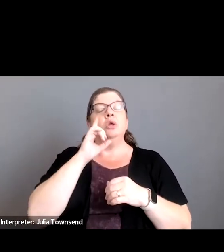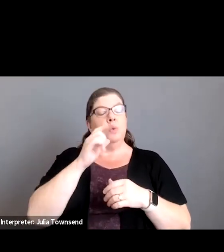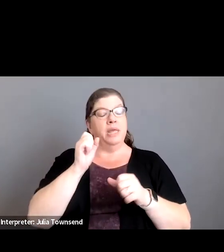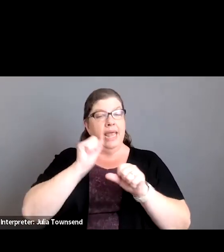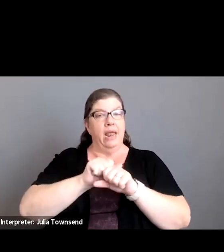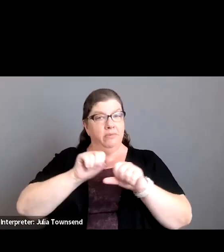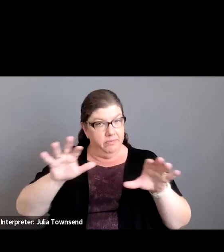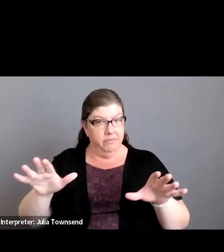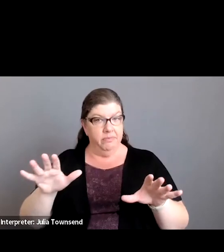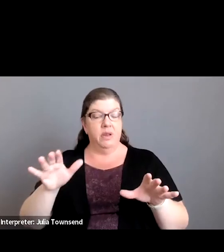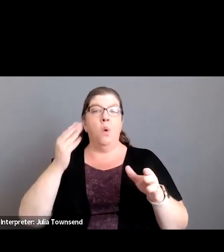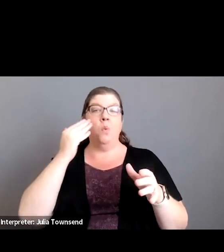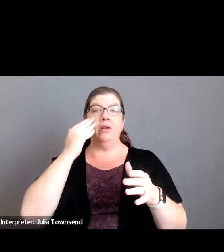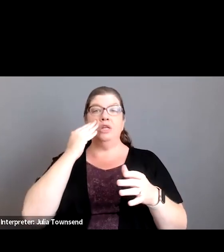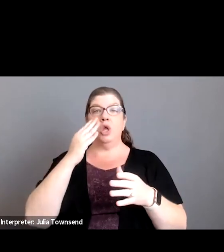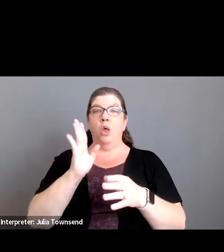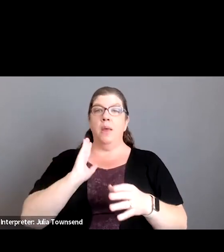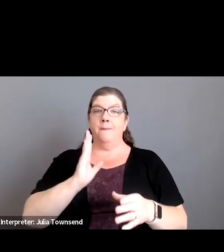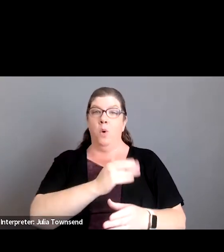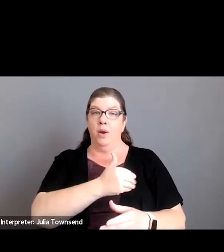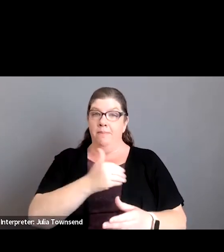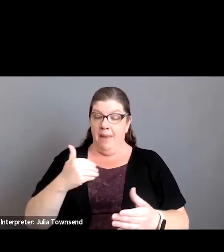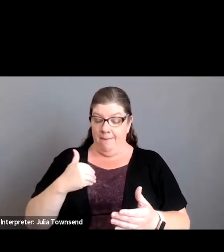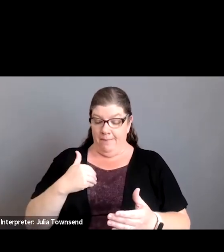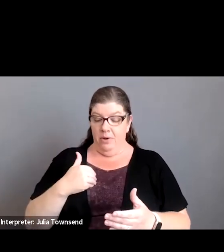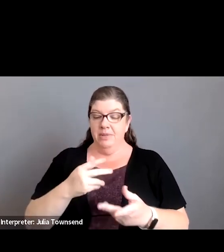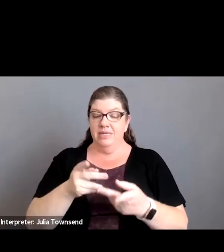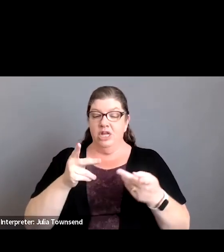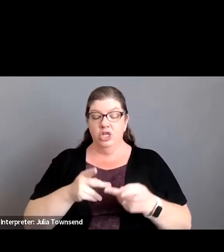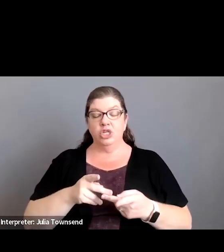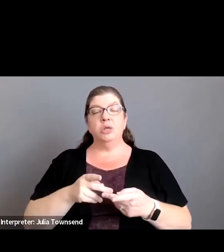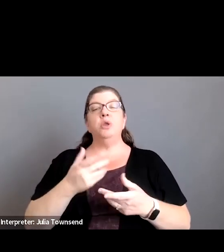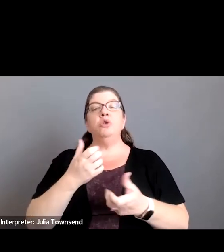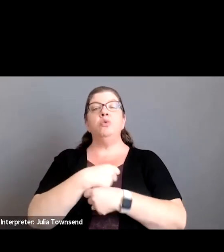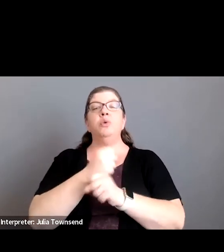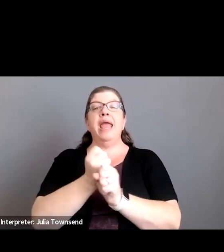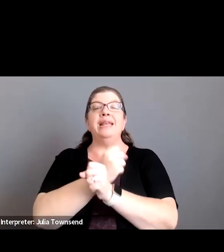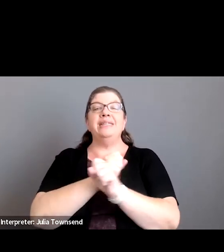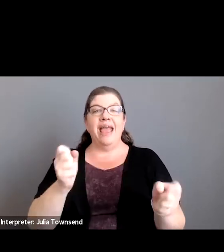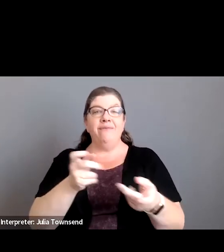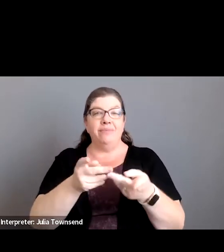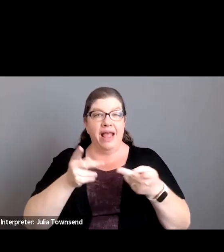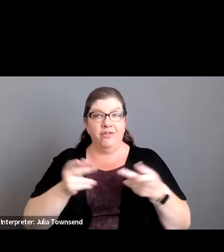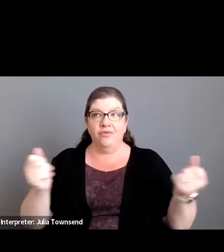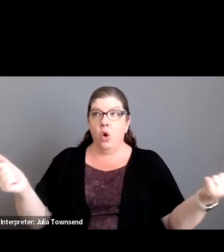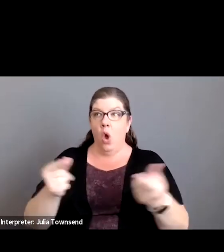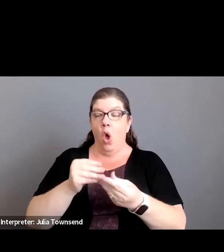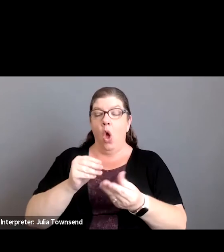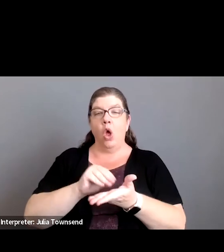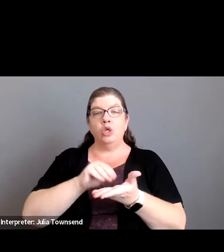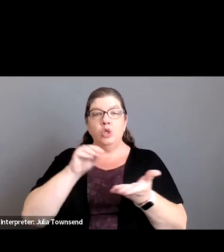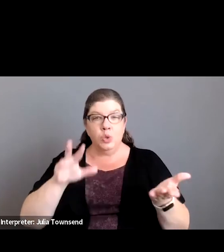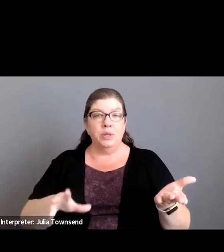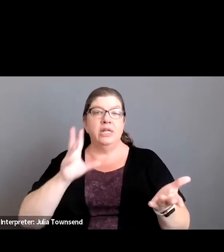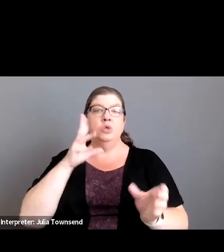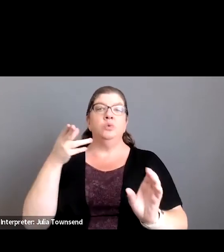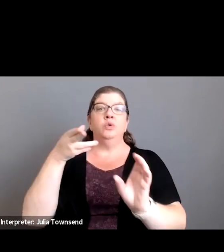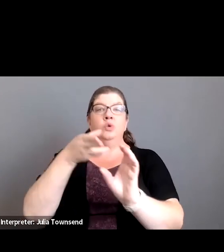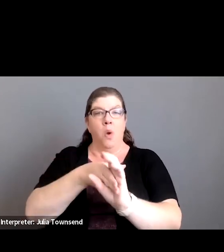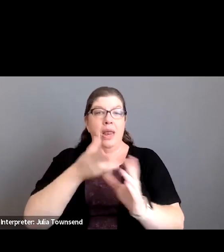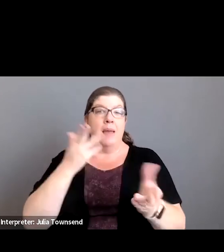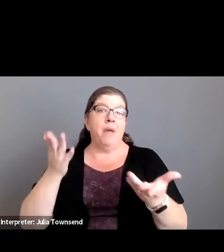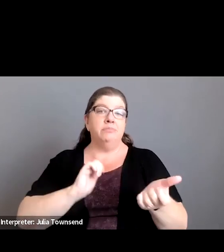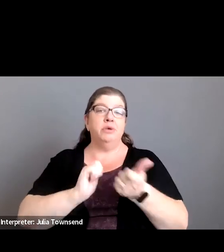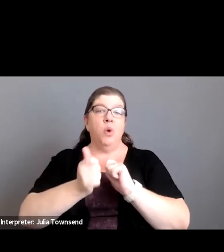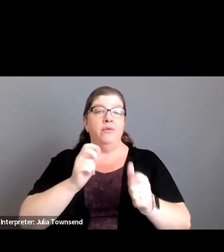board member position to create a safe space for all students to share their input and potentially run for the future position thank